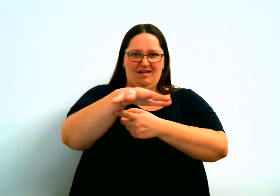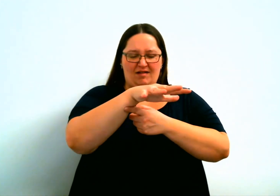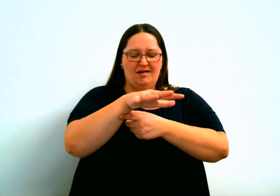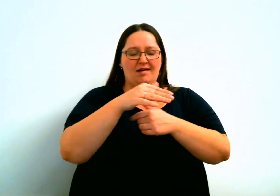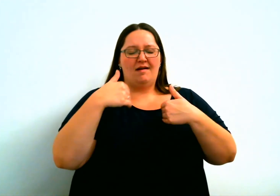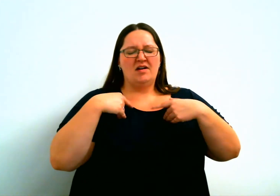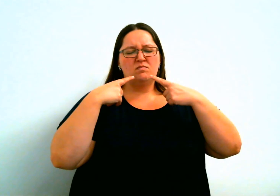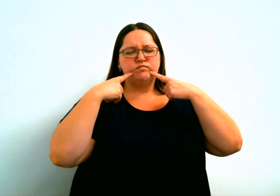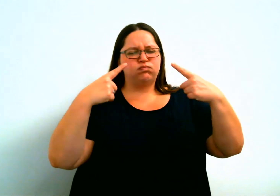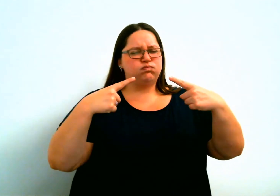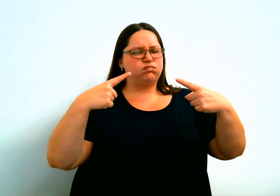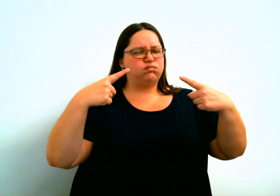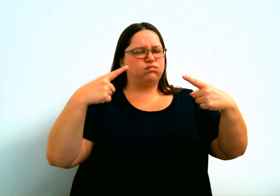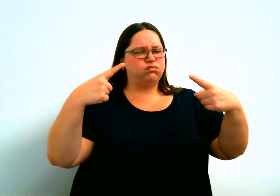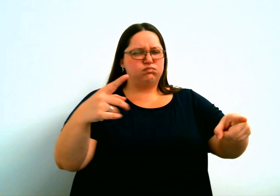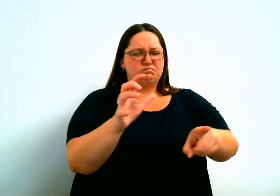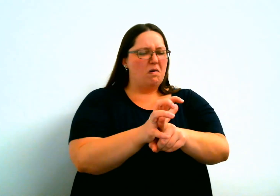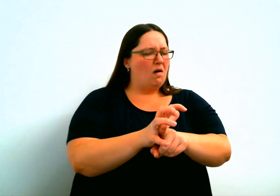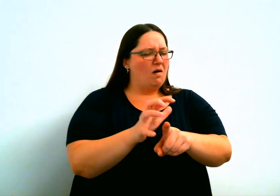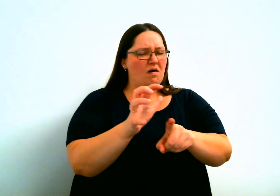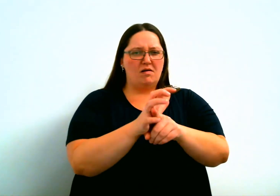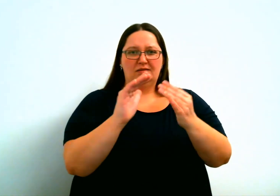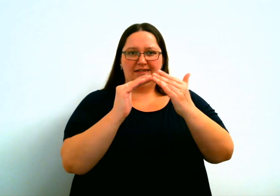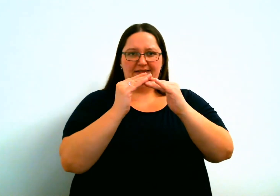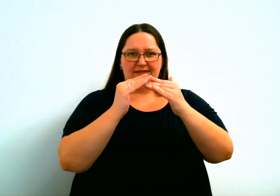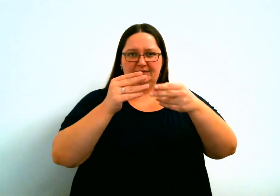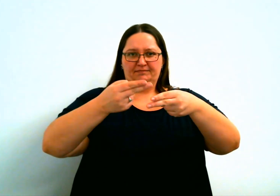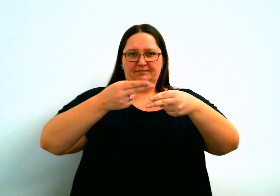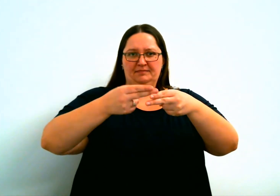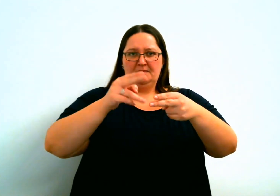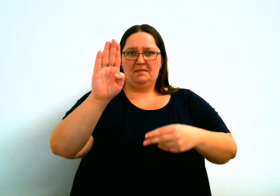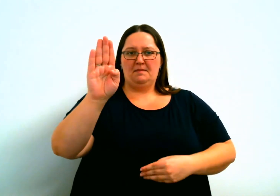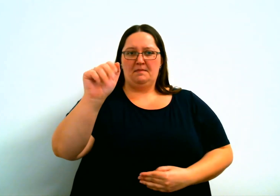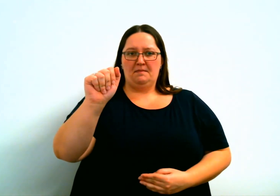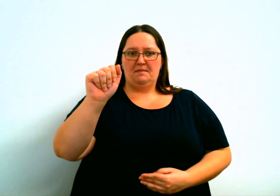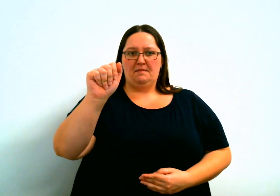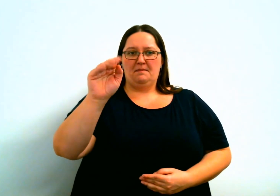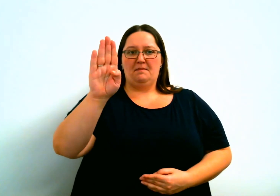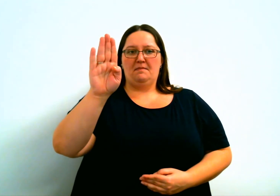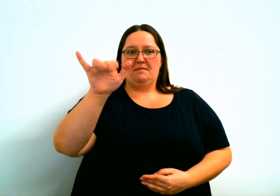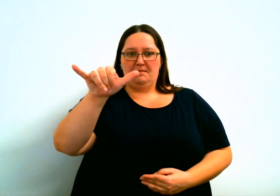That area had a very famous city, was very popular, called Babylon.